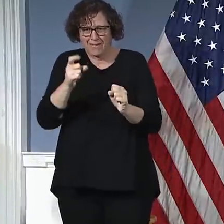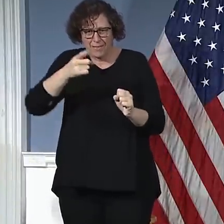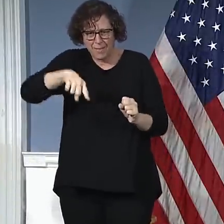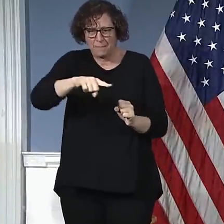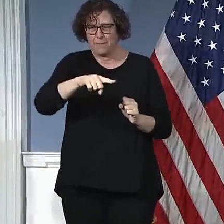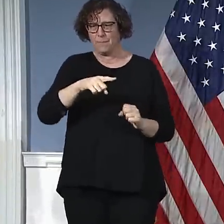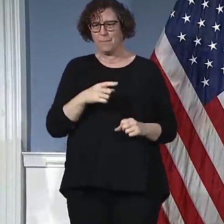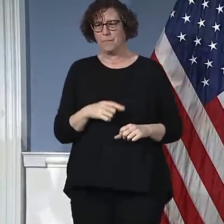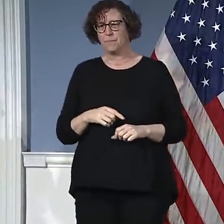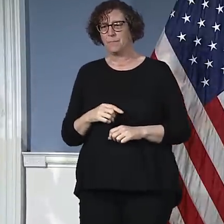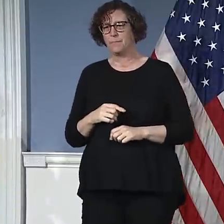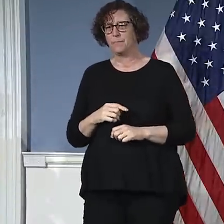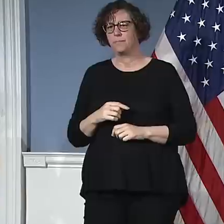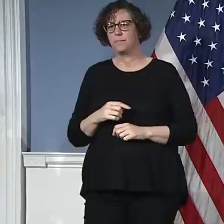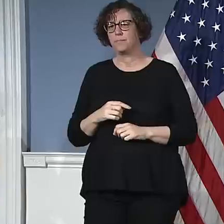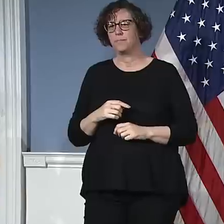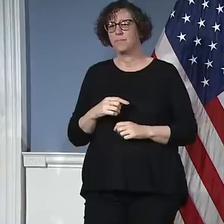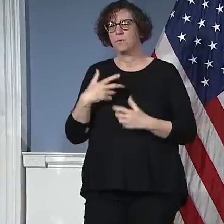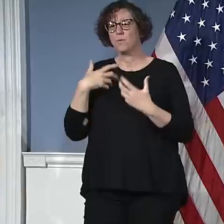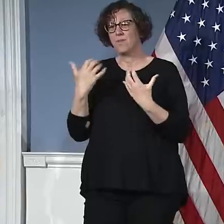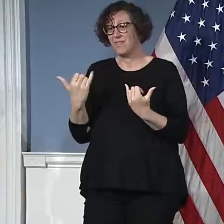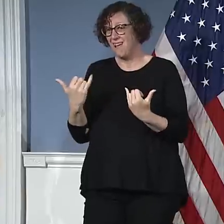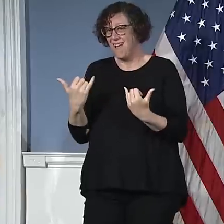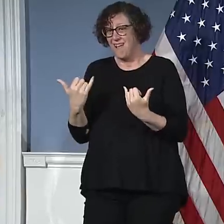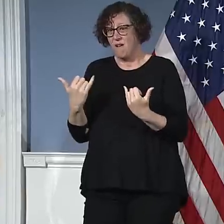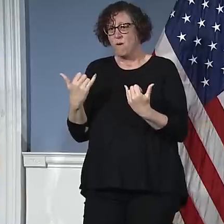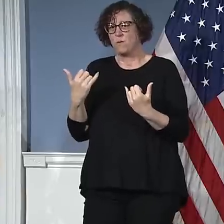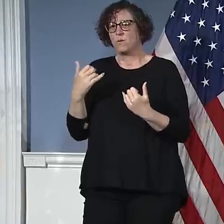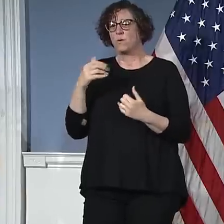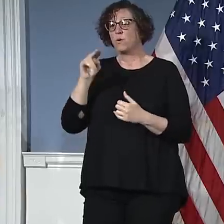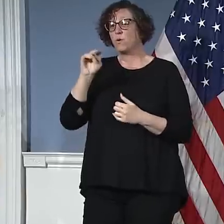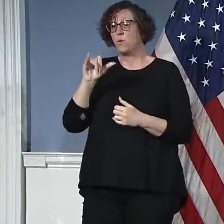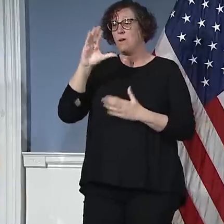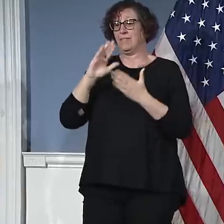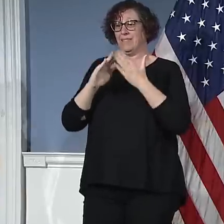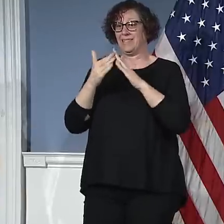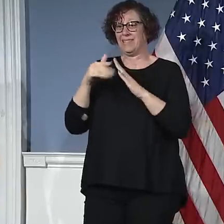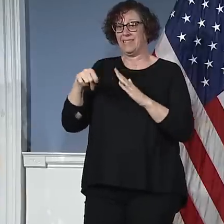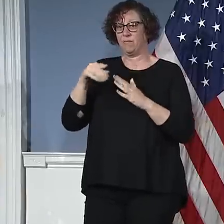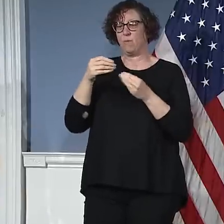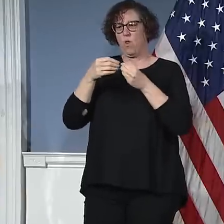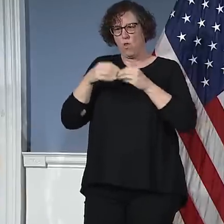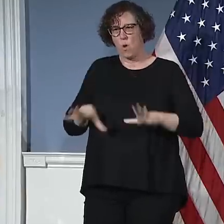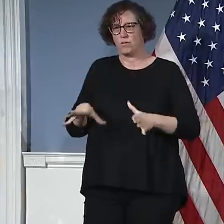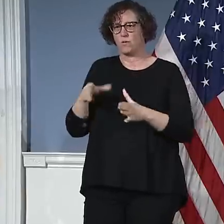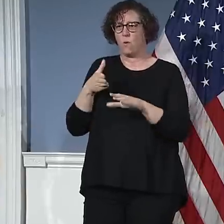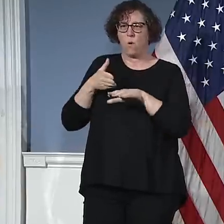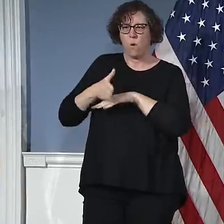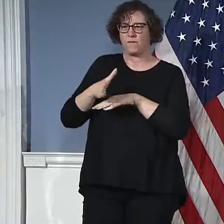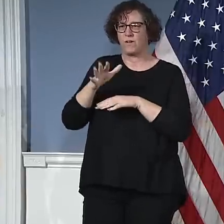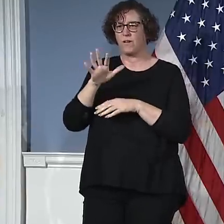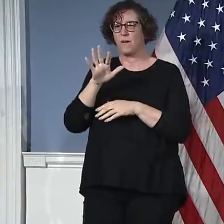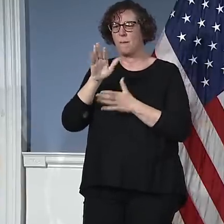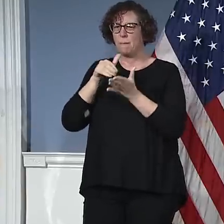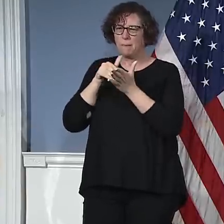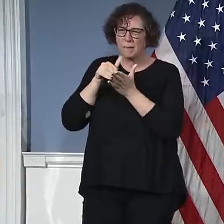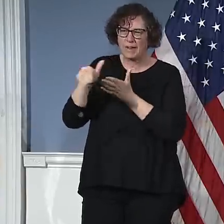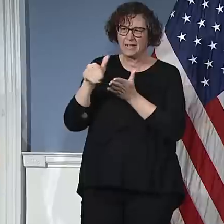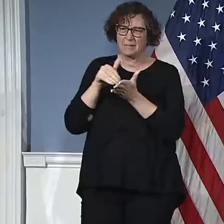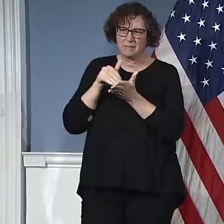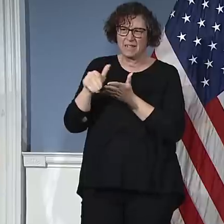And we know right now the city is losing billions of dollars and that includes the budget that supports health and hospitals.